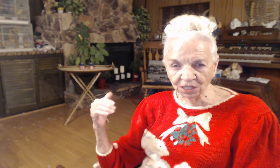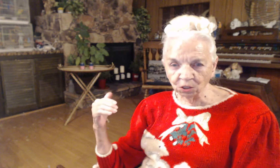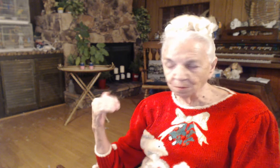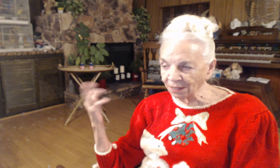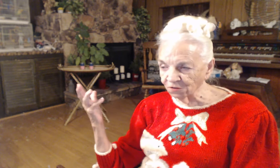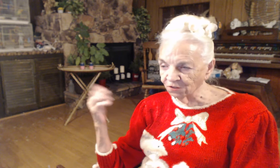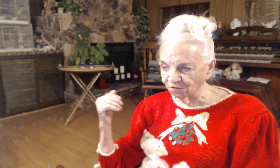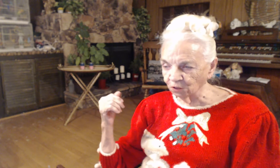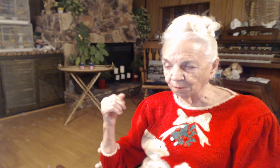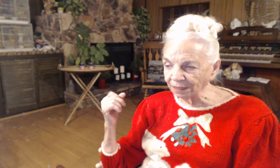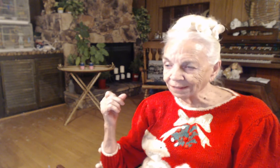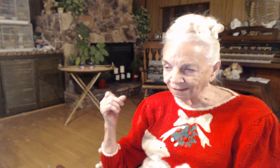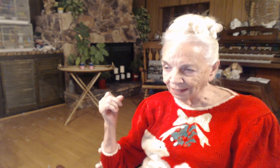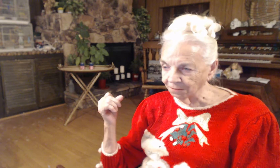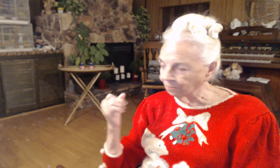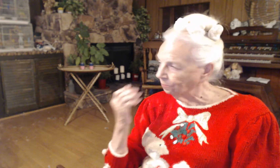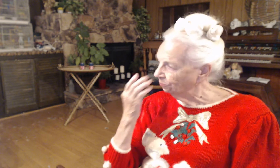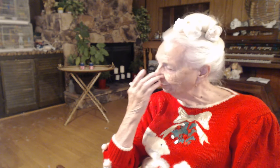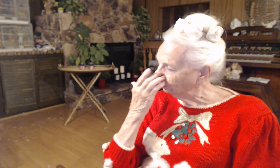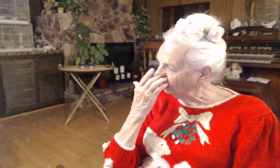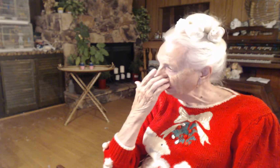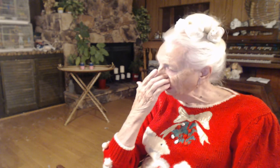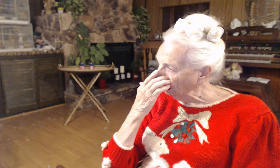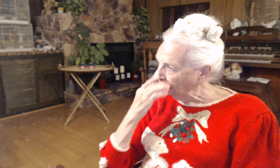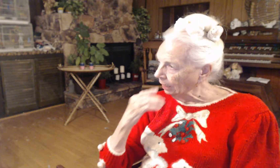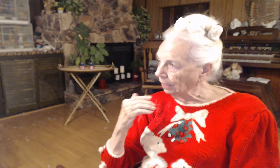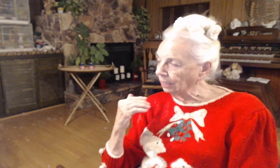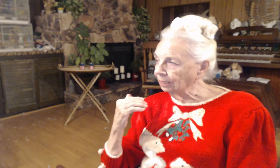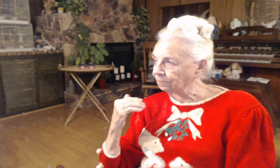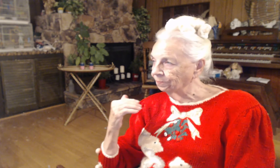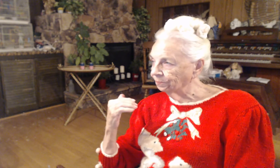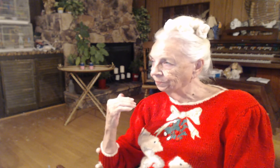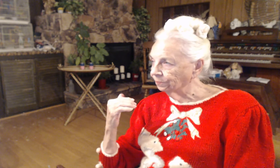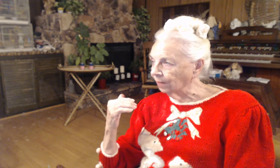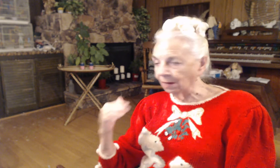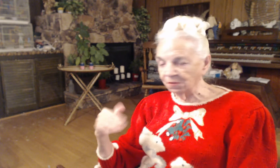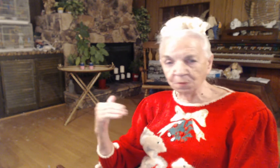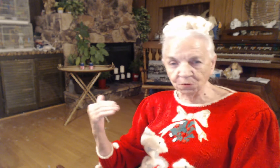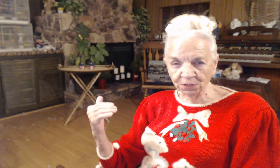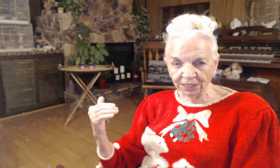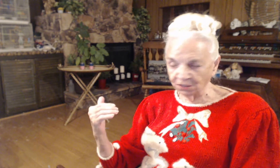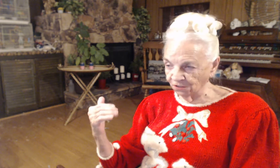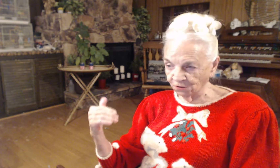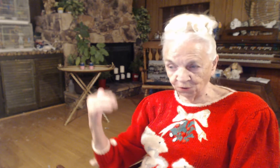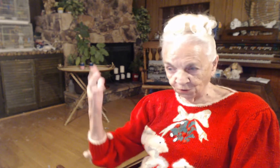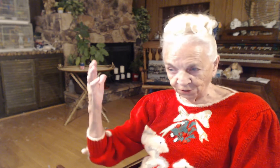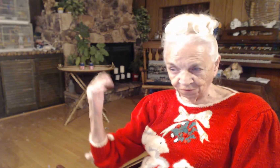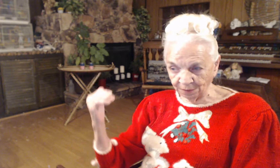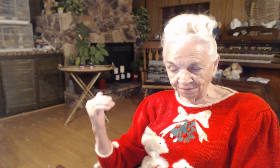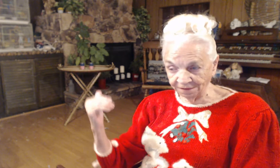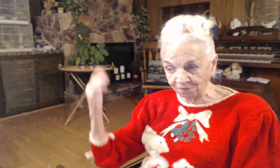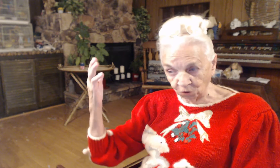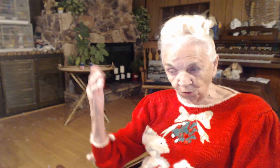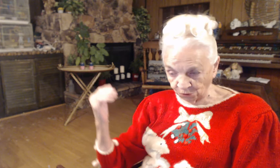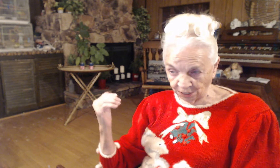medicine for a blood clot, I'm supposed to get concerned if my fever goes up.